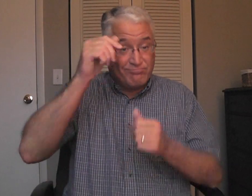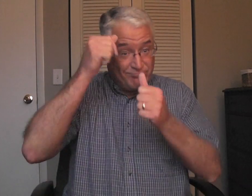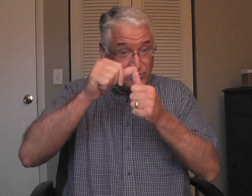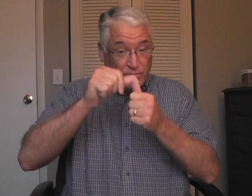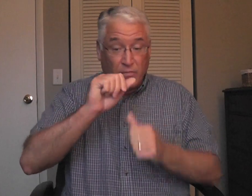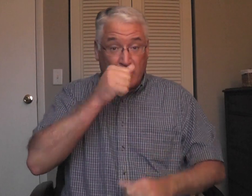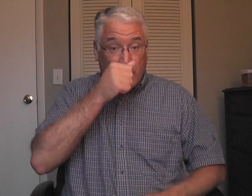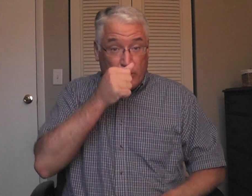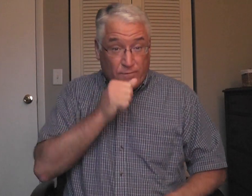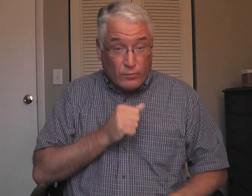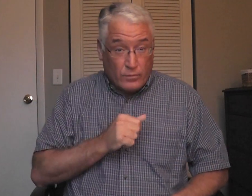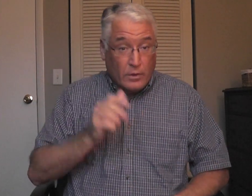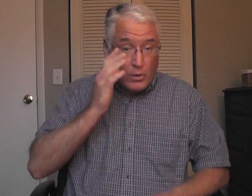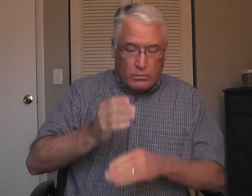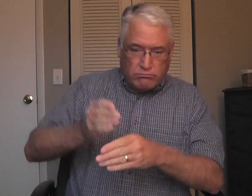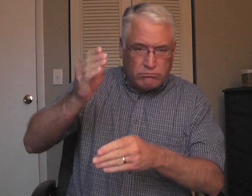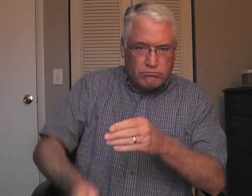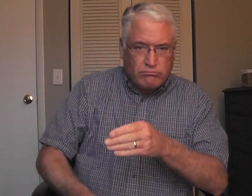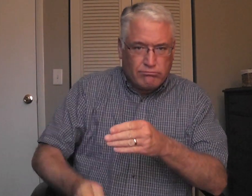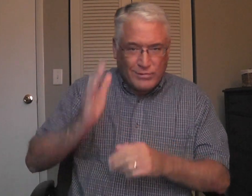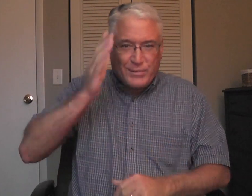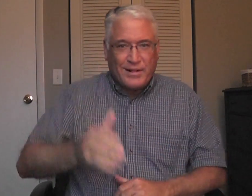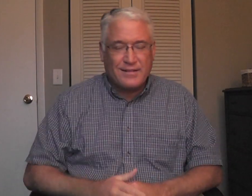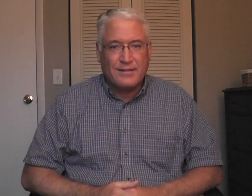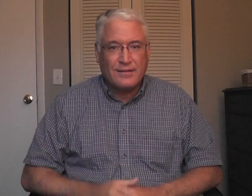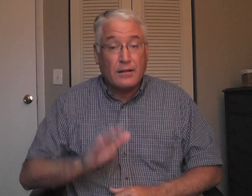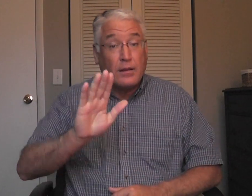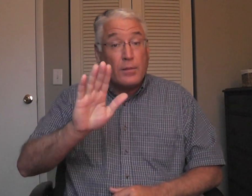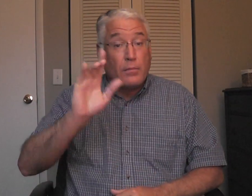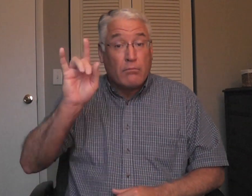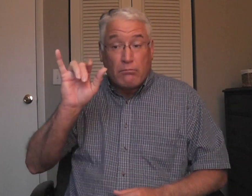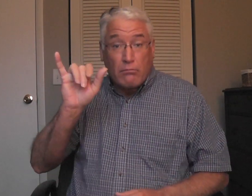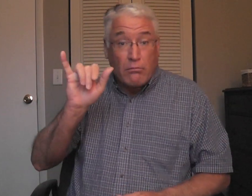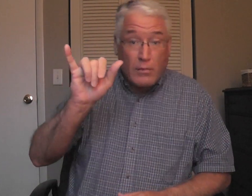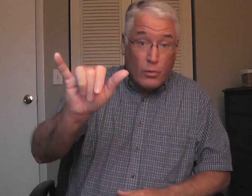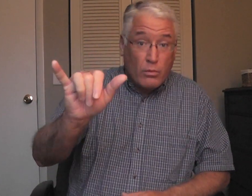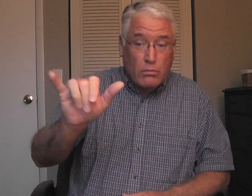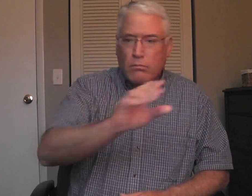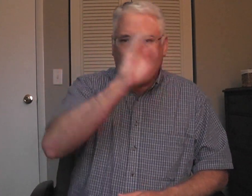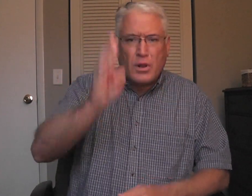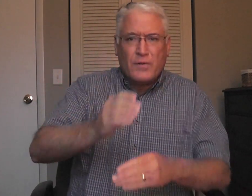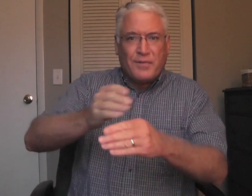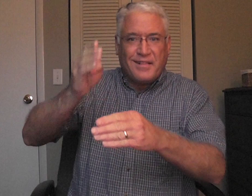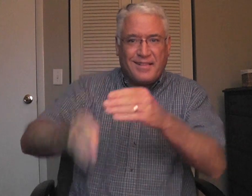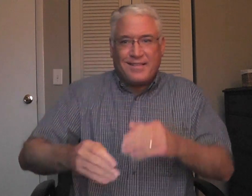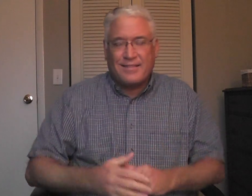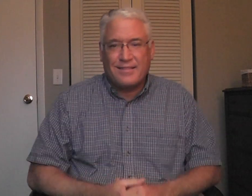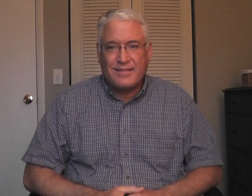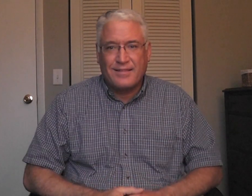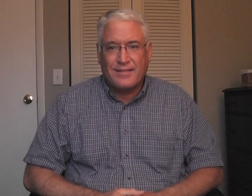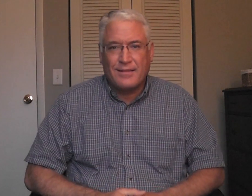Remember that suffering will end. Eternity, it will never end.